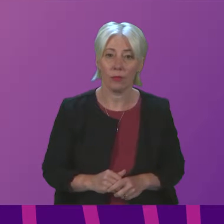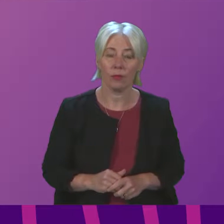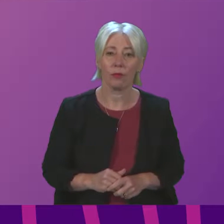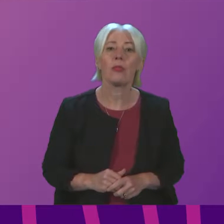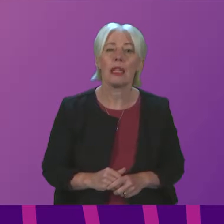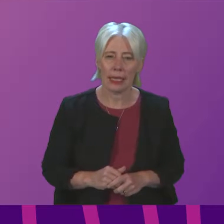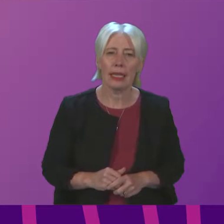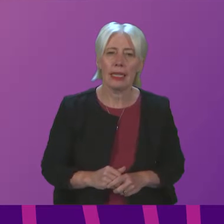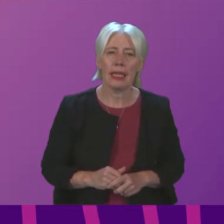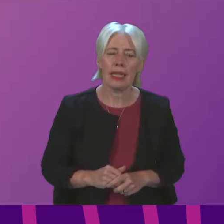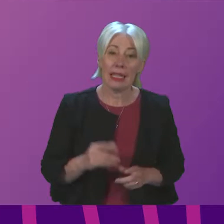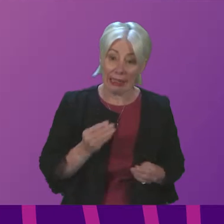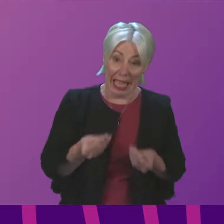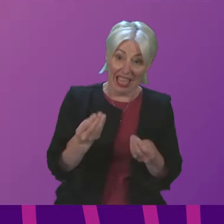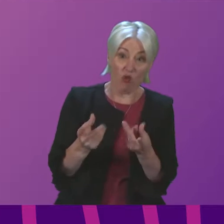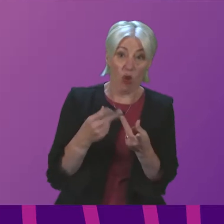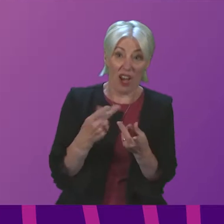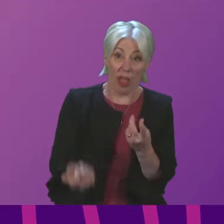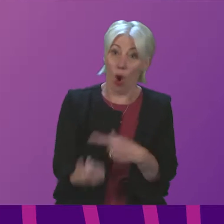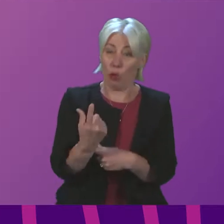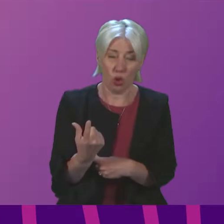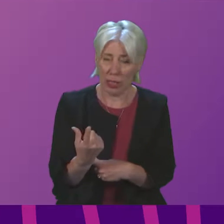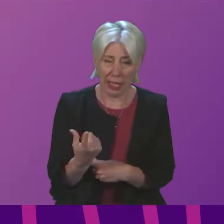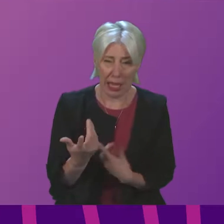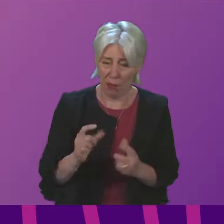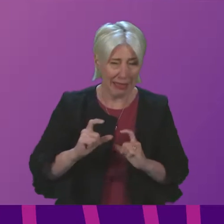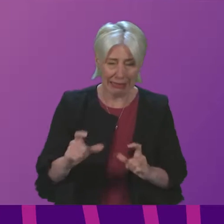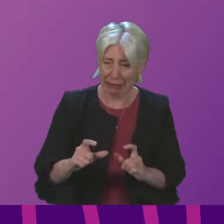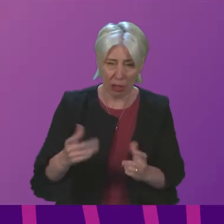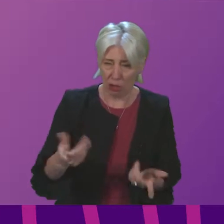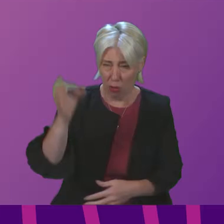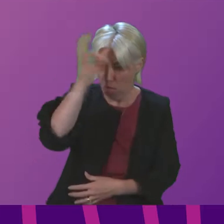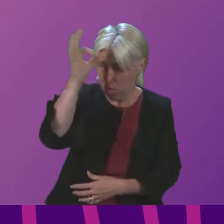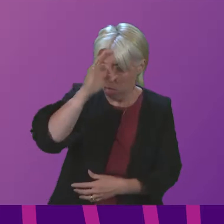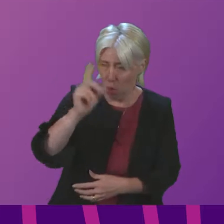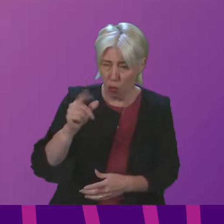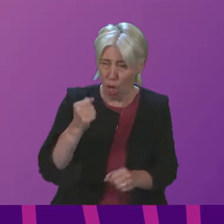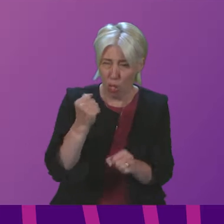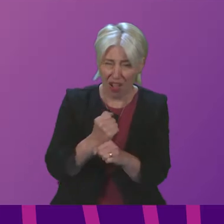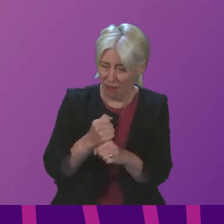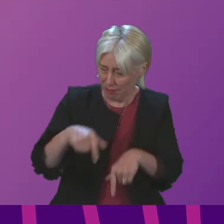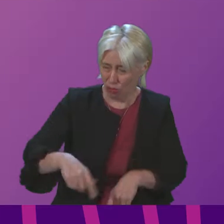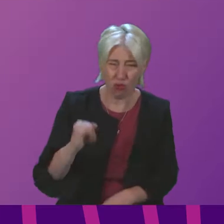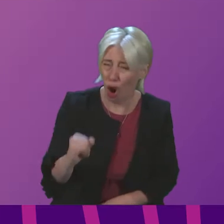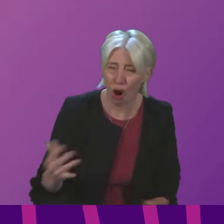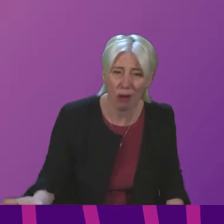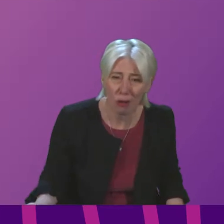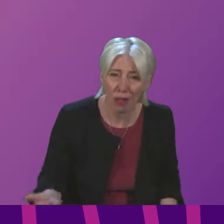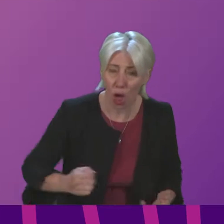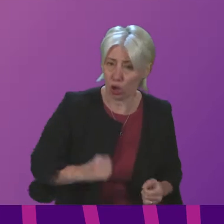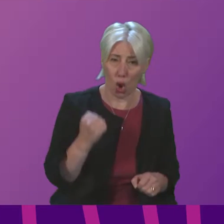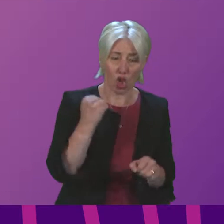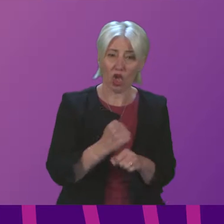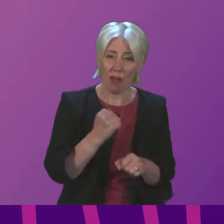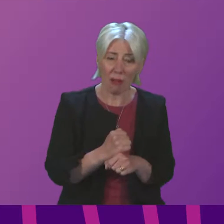I gave the Minister another chance, but she still doesn't seem to have a clue what this Government is getting so wrong. The Scottish